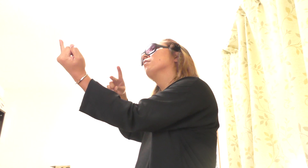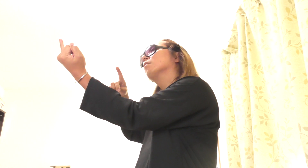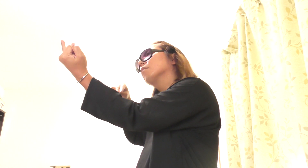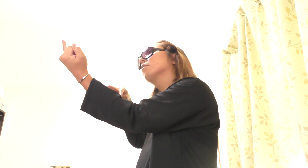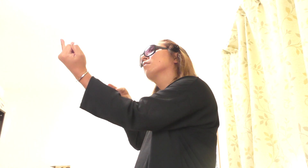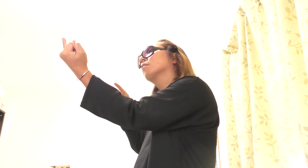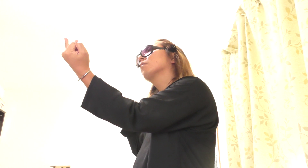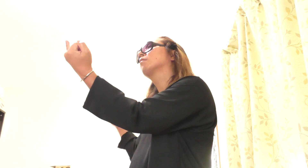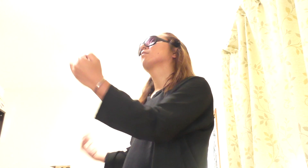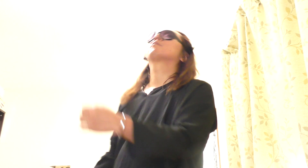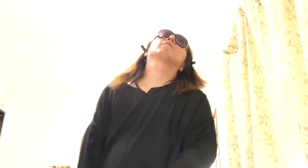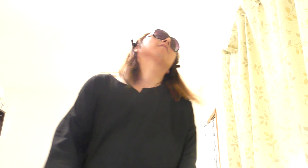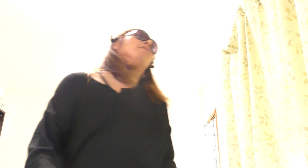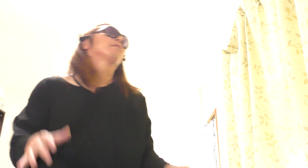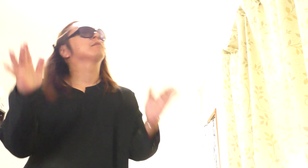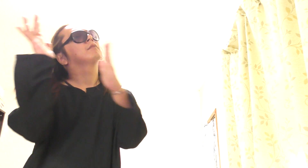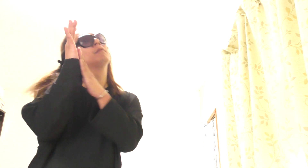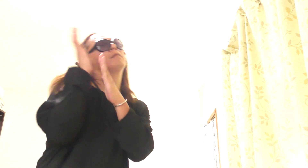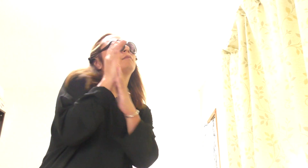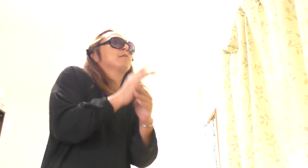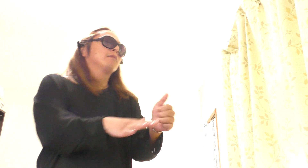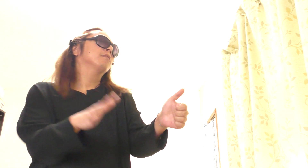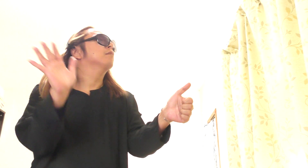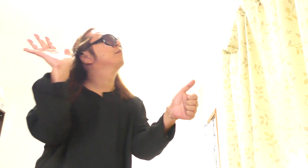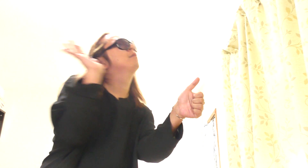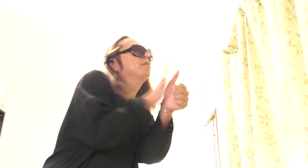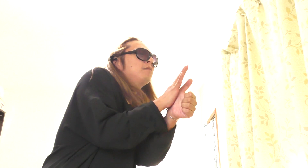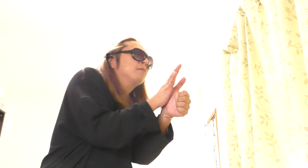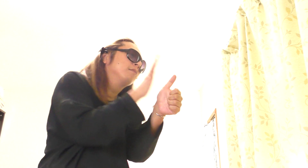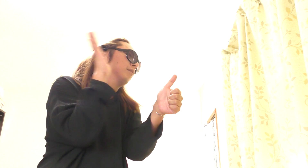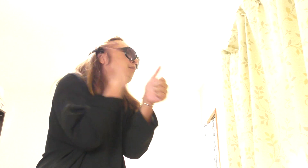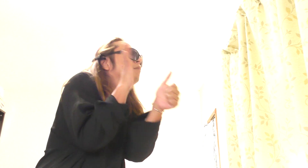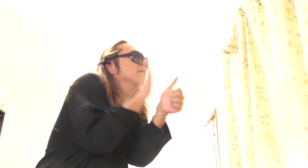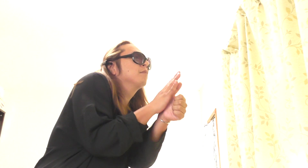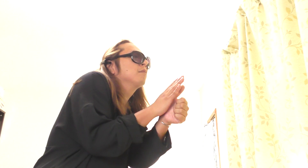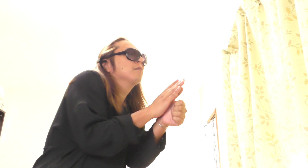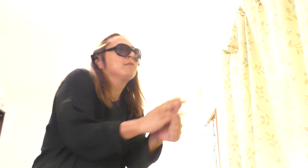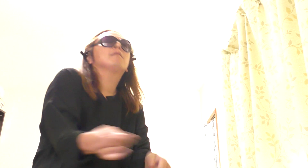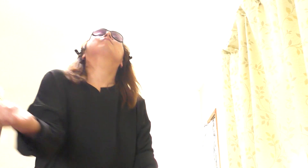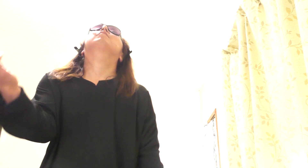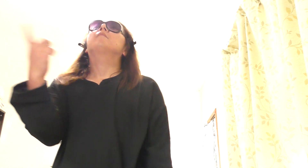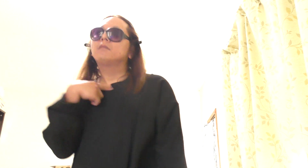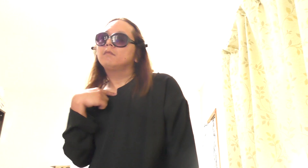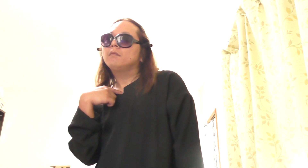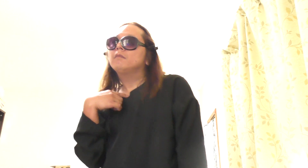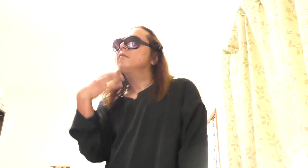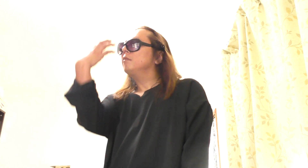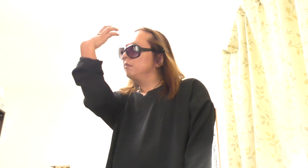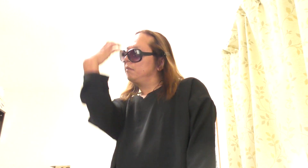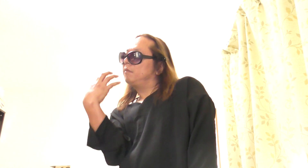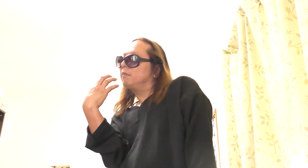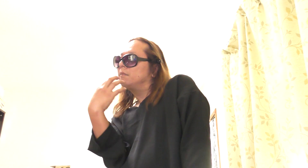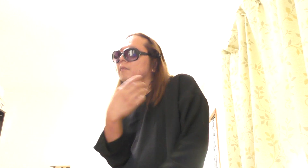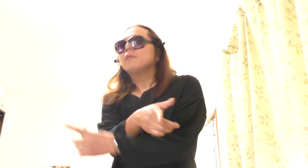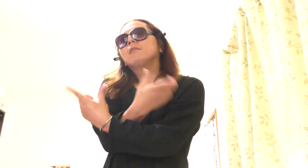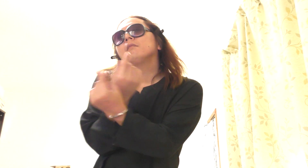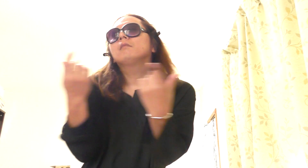soul of eyes My God, I thought you were someone to lie on me I guess I was a